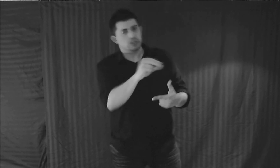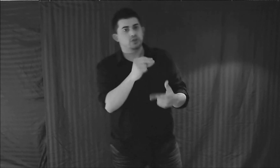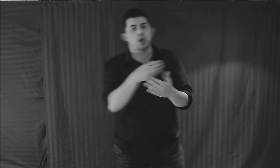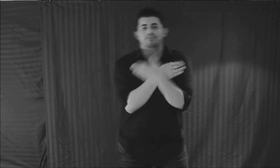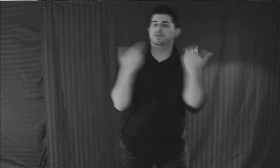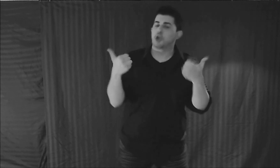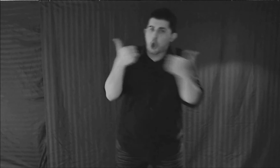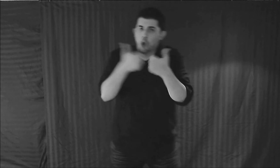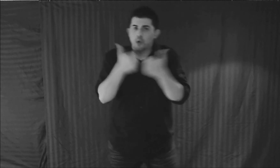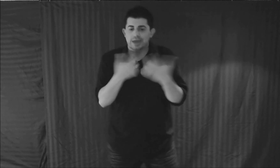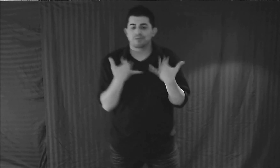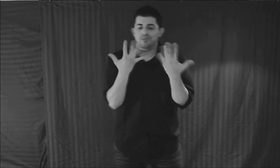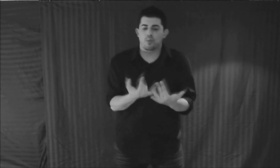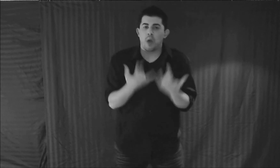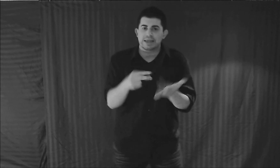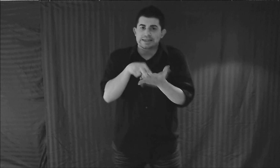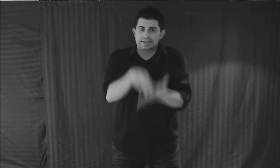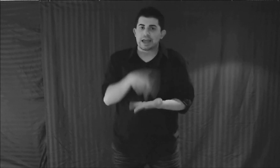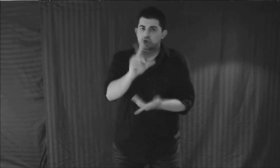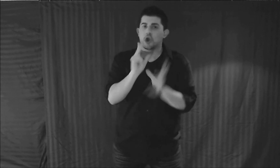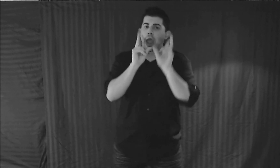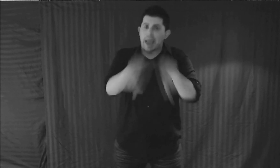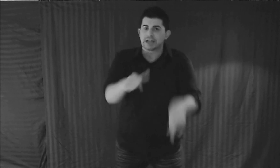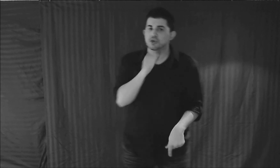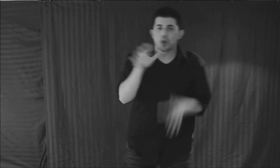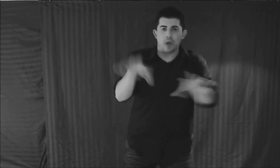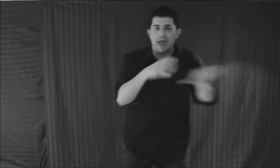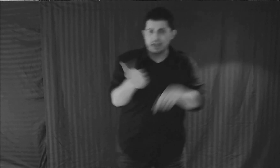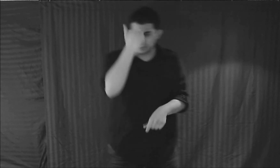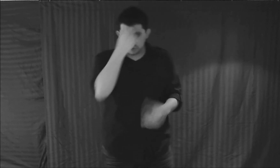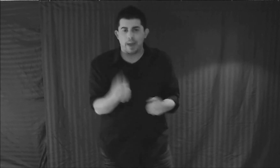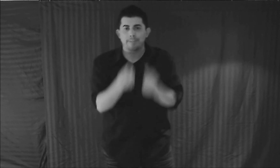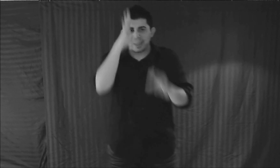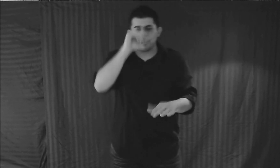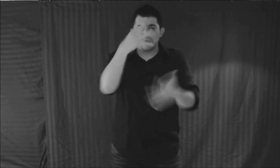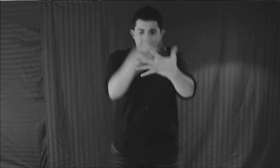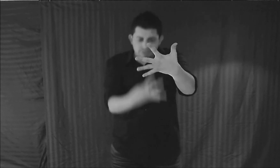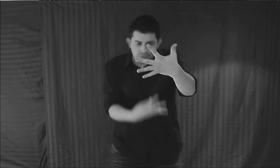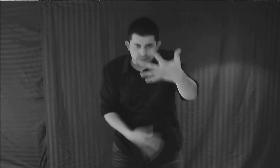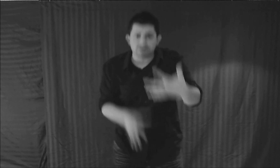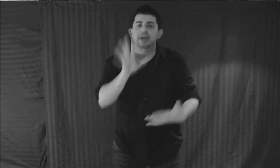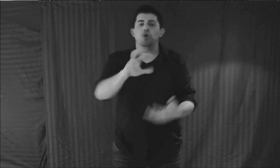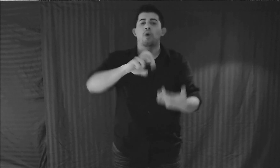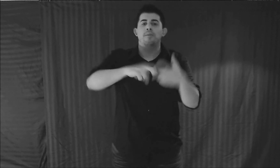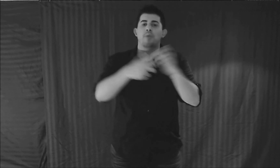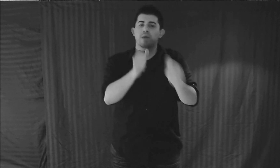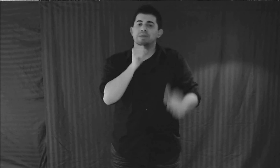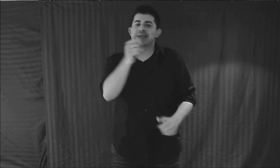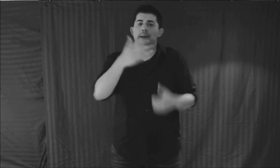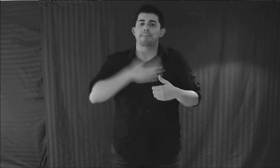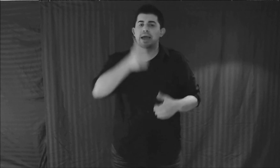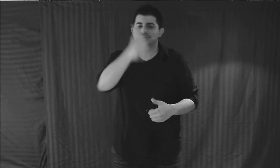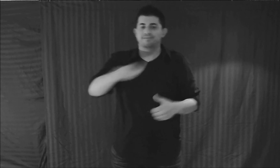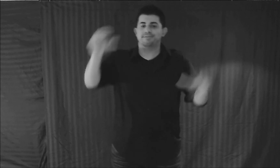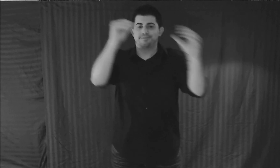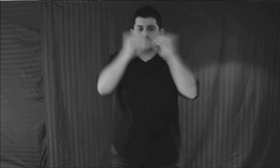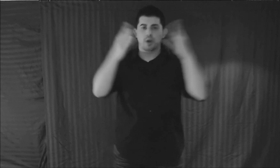you just planned I'm listening to you knowing I can't believe what you're saying It's a million news, baby boo, so don't be dumb I got 99 problems, but you won't be one, like